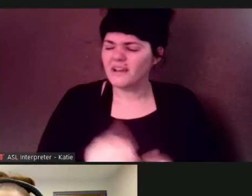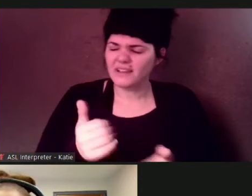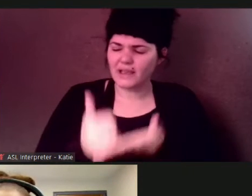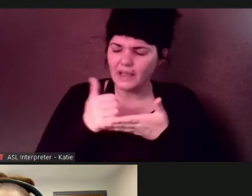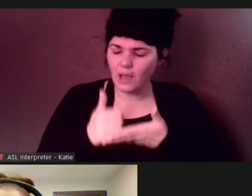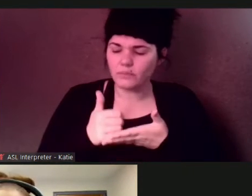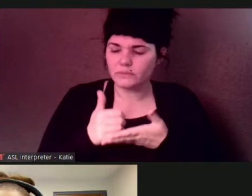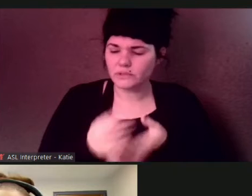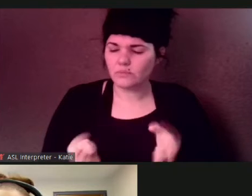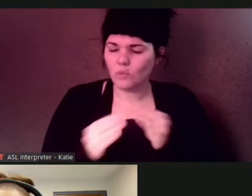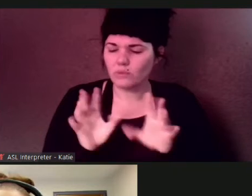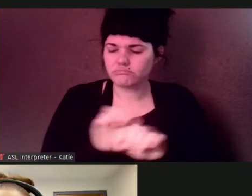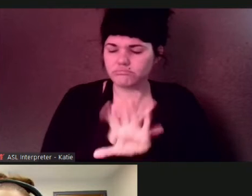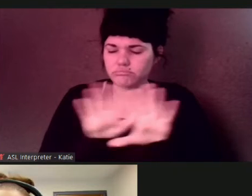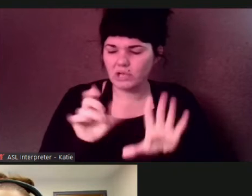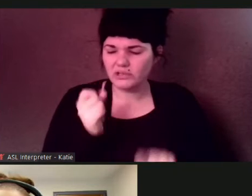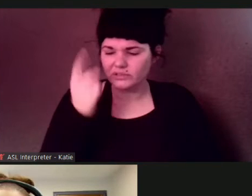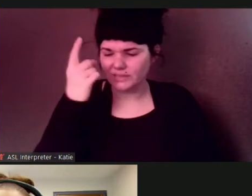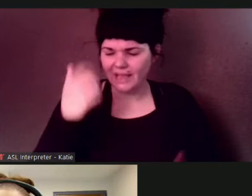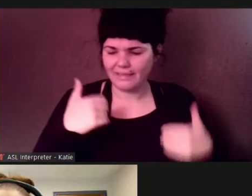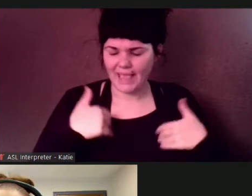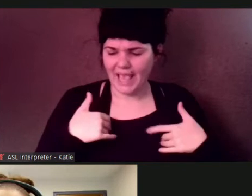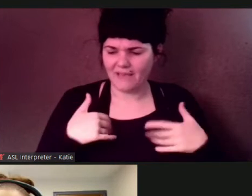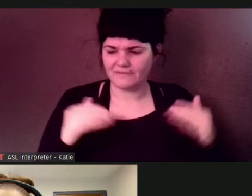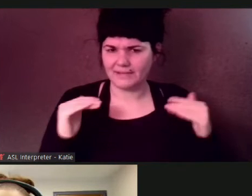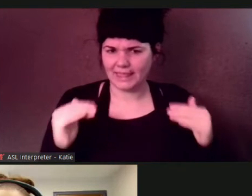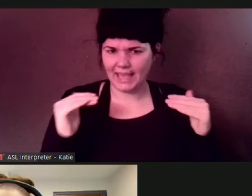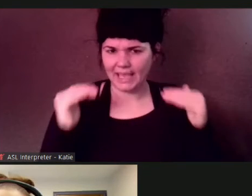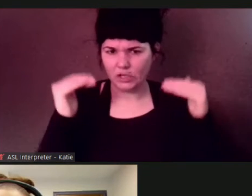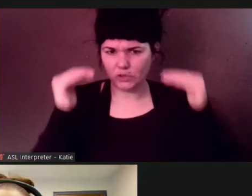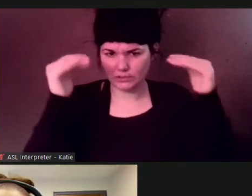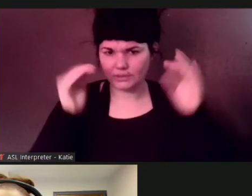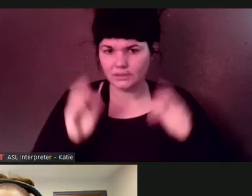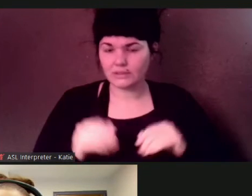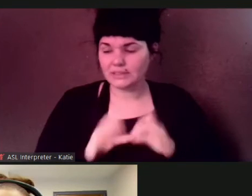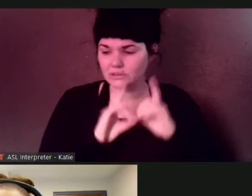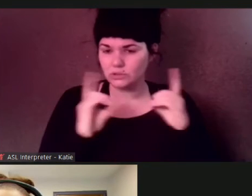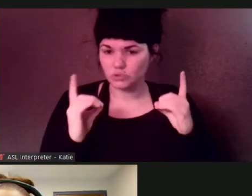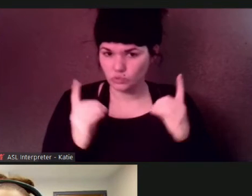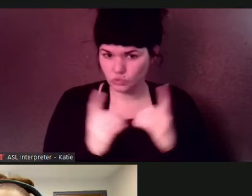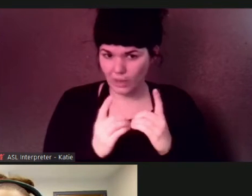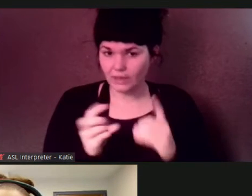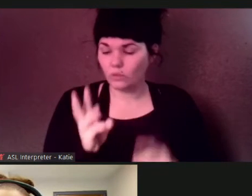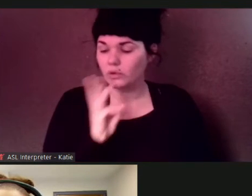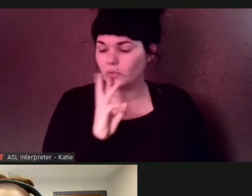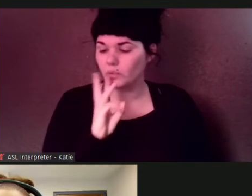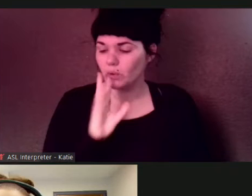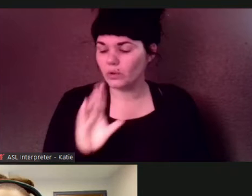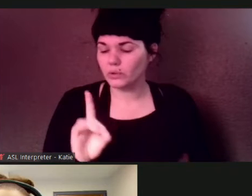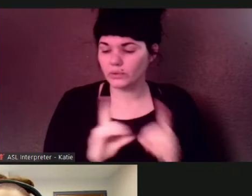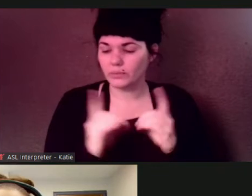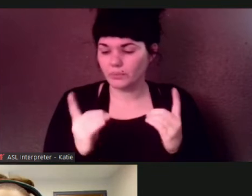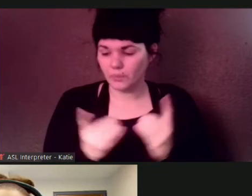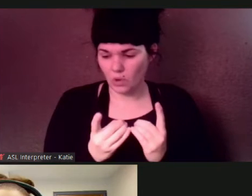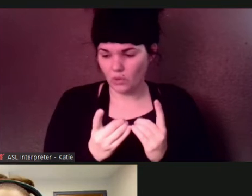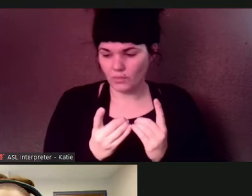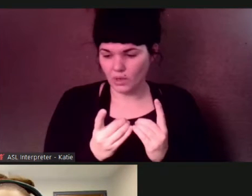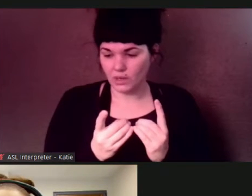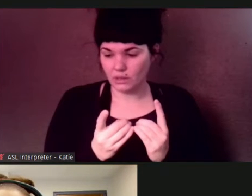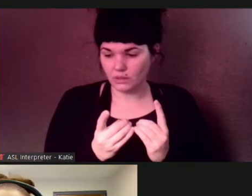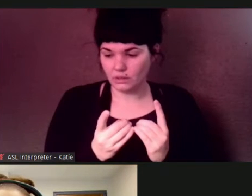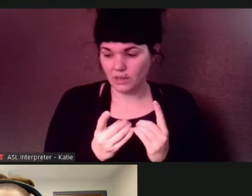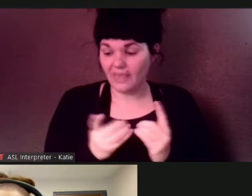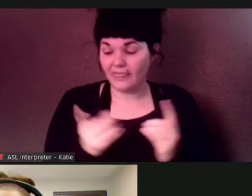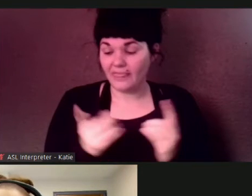uh that the detroit uh water department um has uh the responsibility for those pipes that are